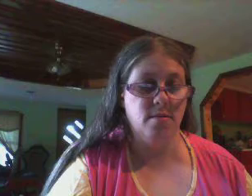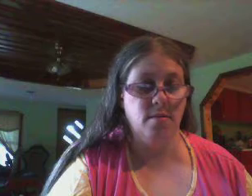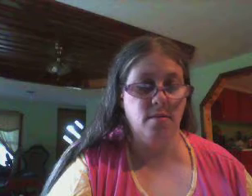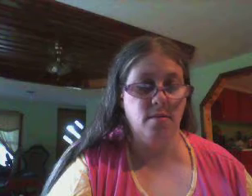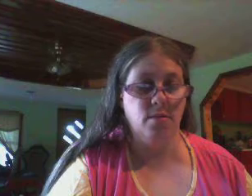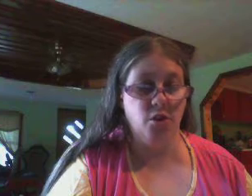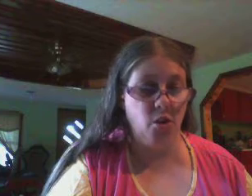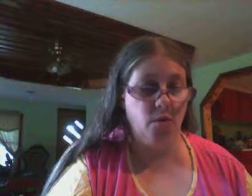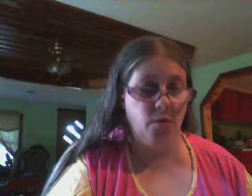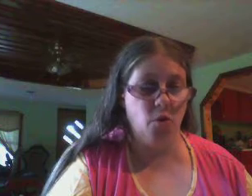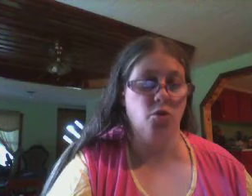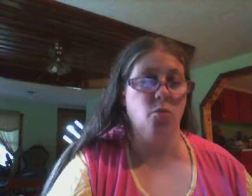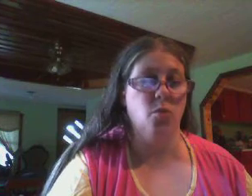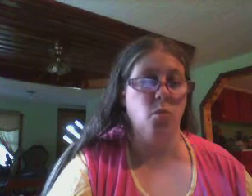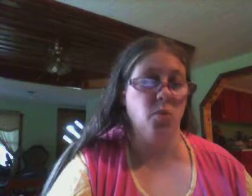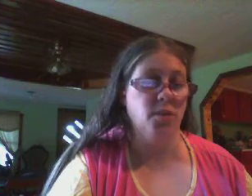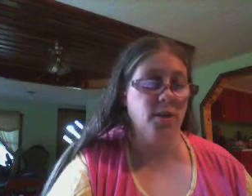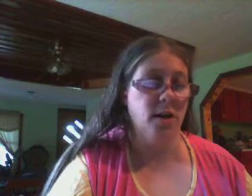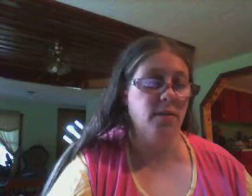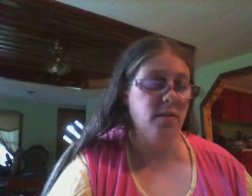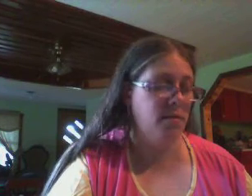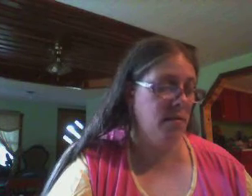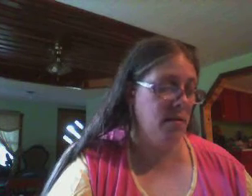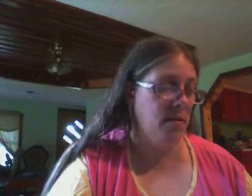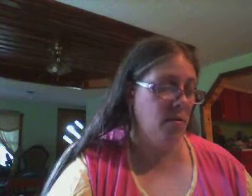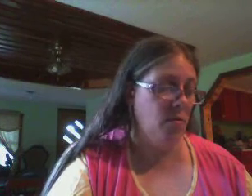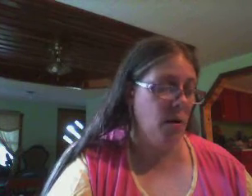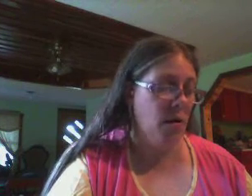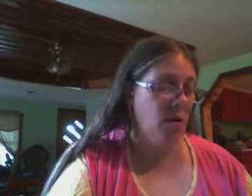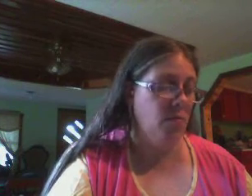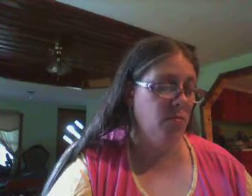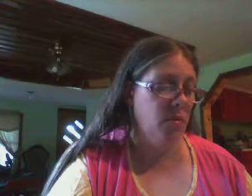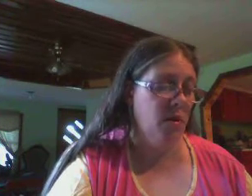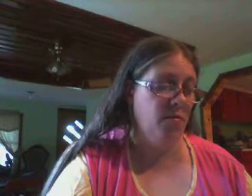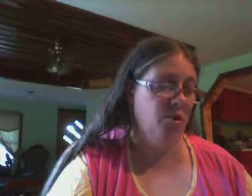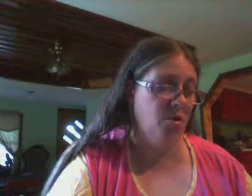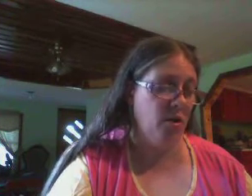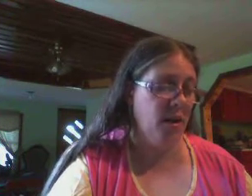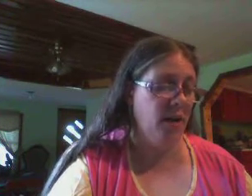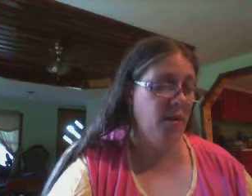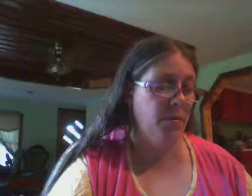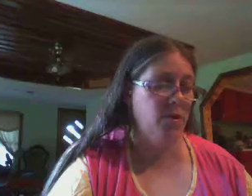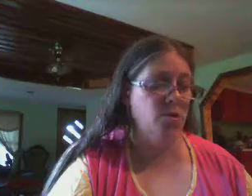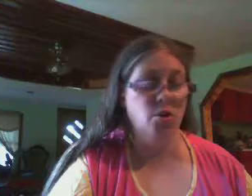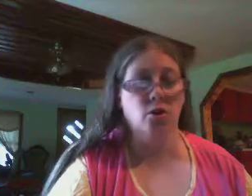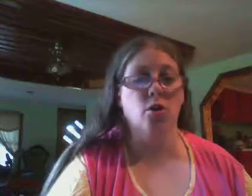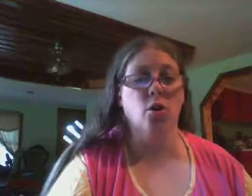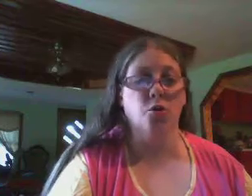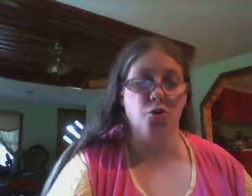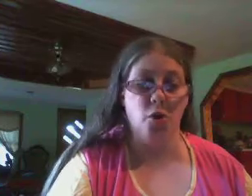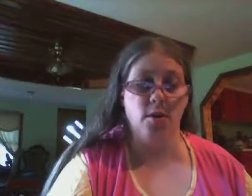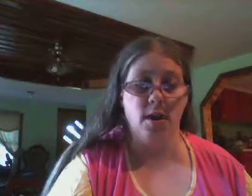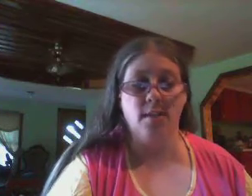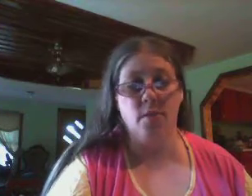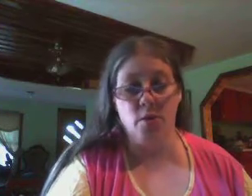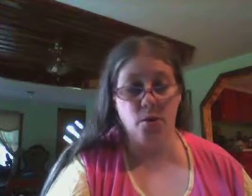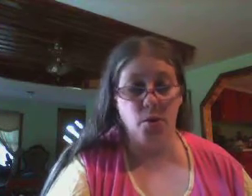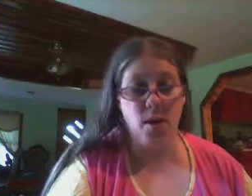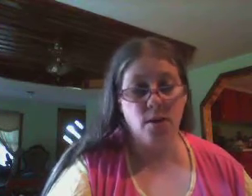Because, the first one won't date, right now. And, if she started dating, that means the younger girl started dating at the younger